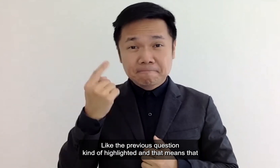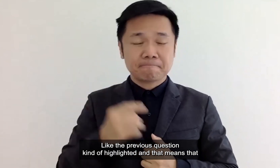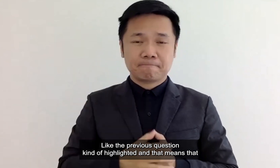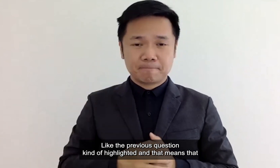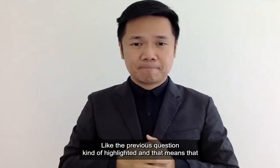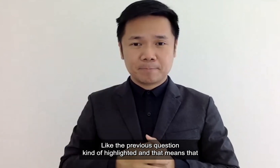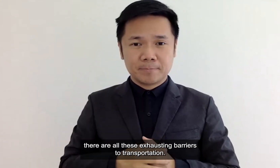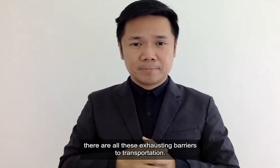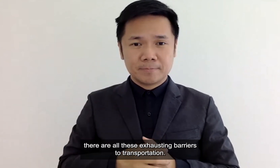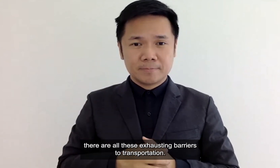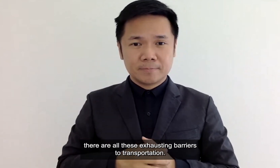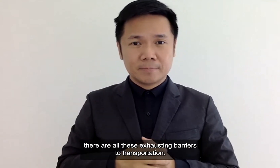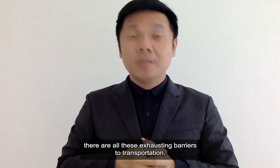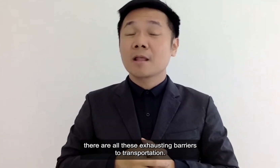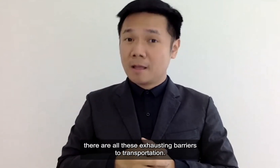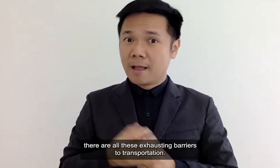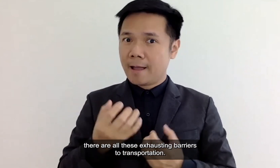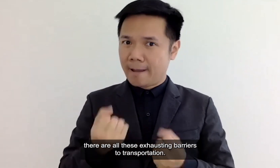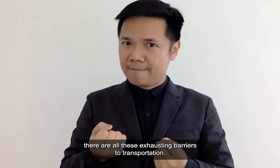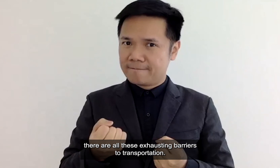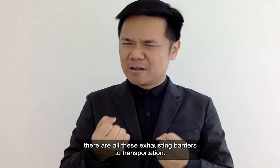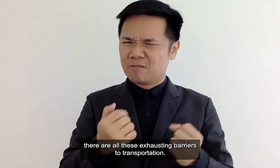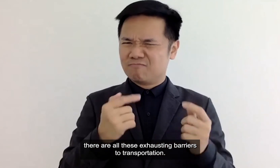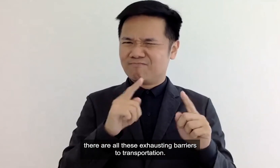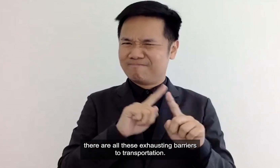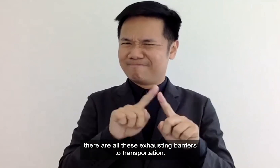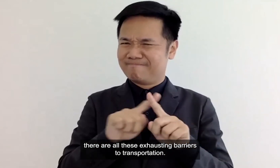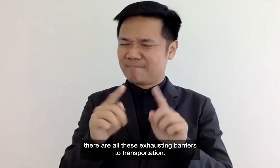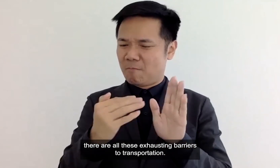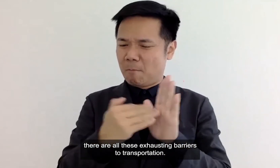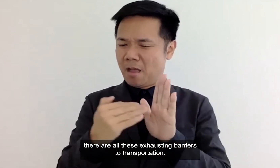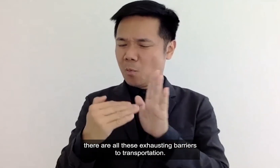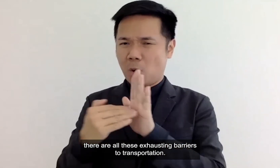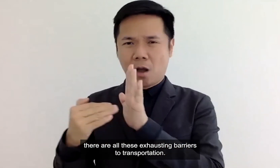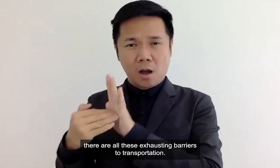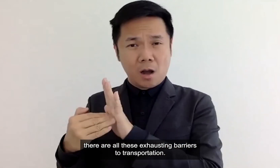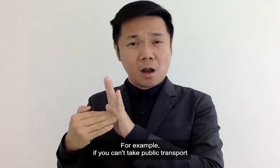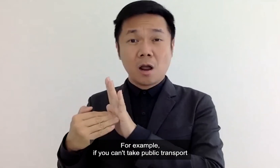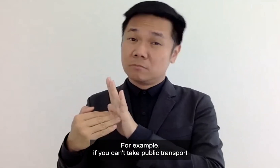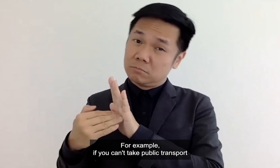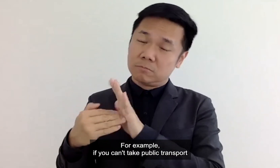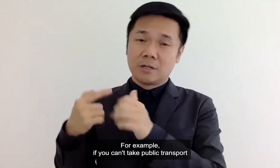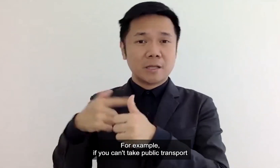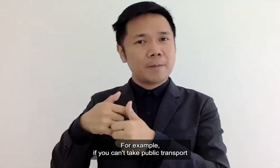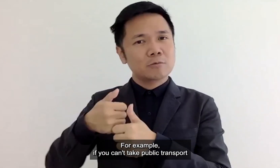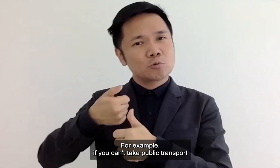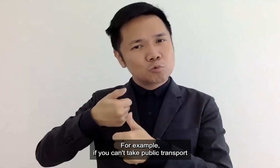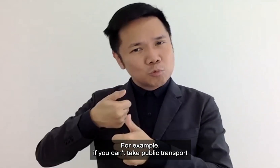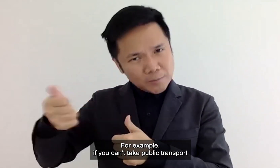of highlighted and and that means that there are all these existing barriers to accessible transportation for example